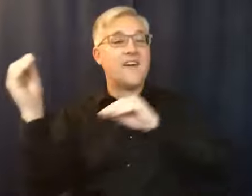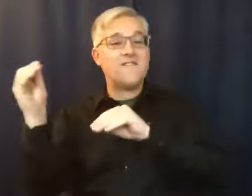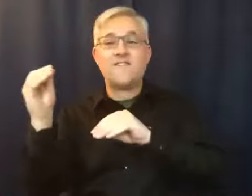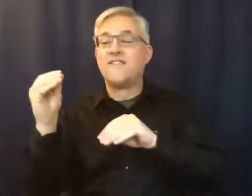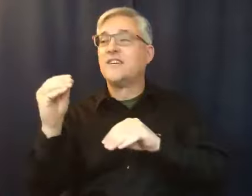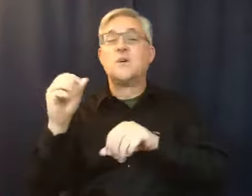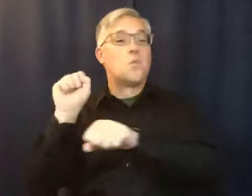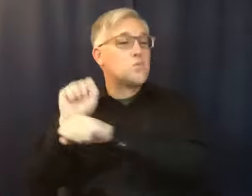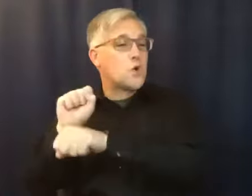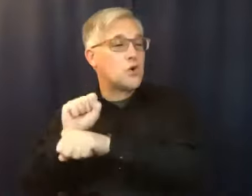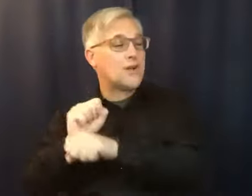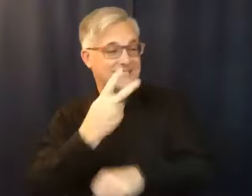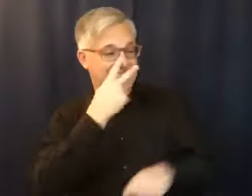grossly obese woman.